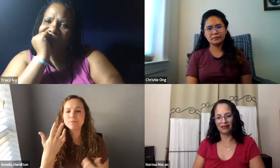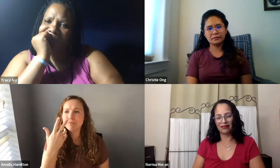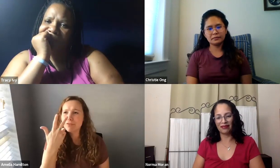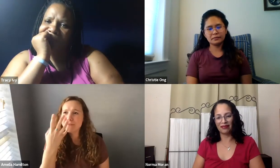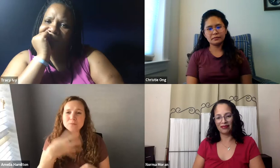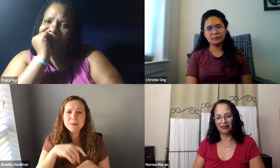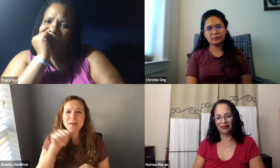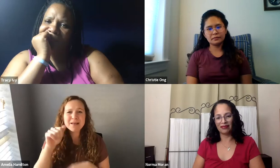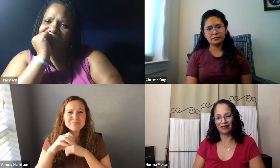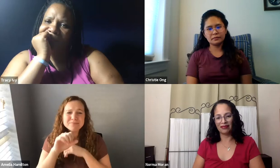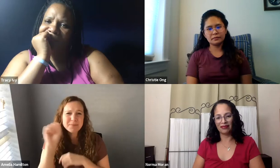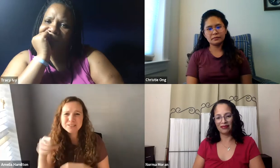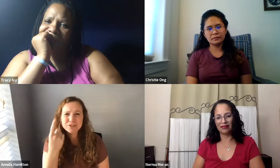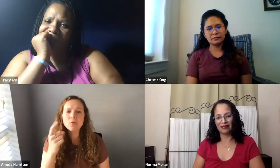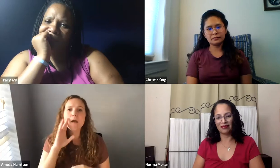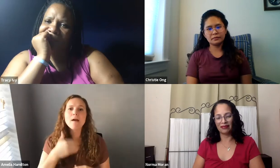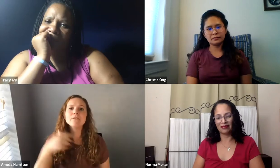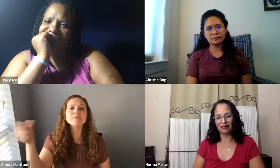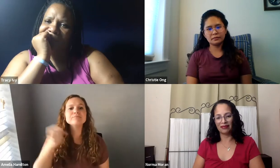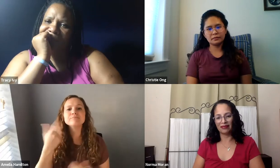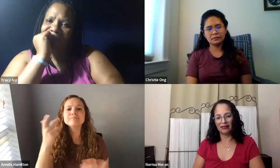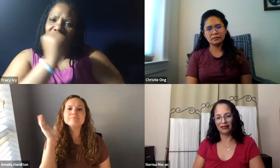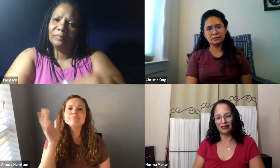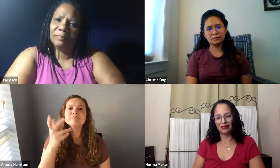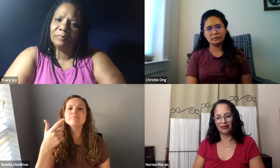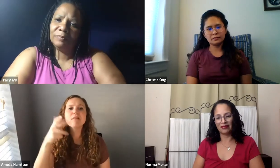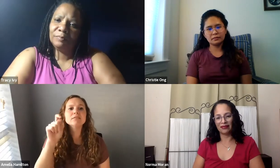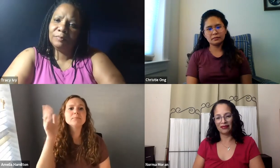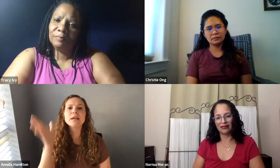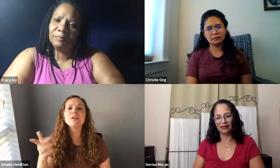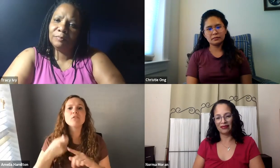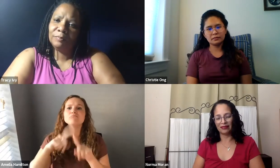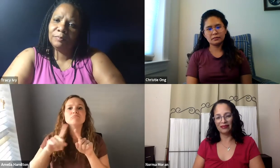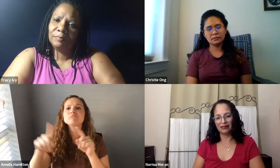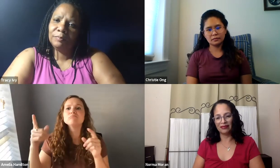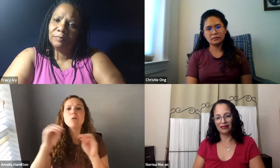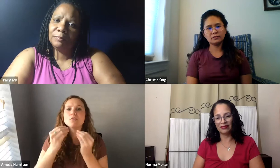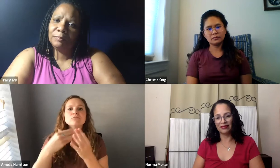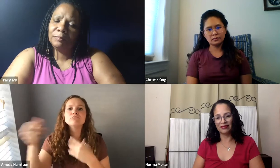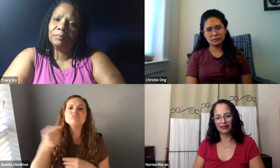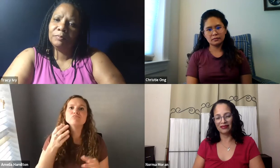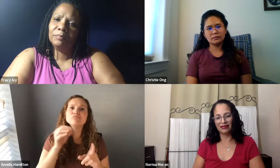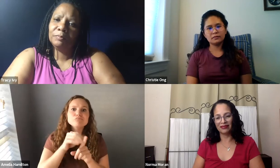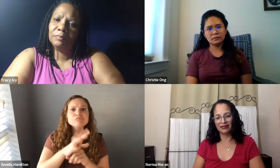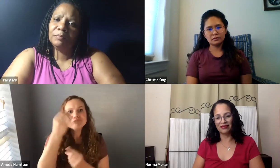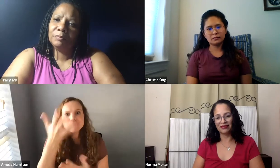They typically, I think, what, three or four times a semester do bring in guest speakers from various